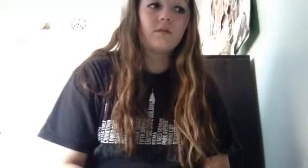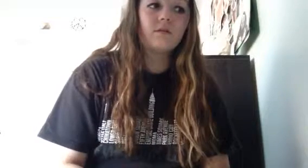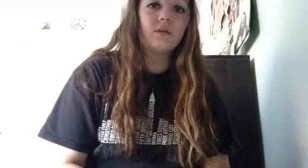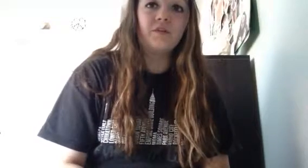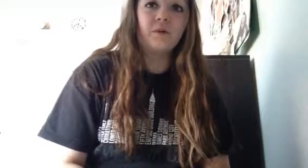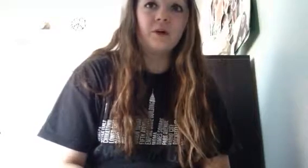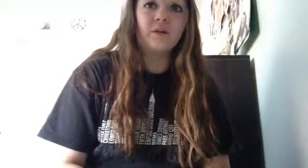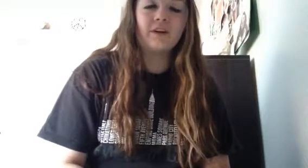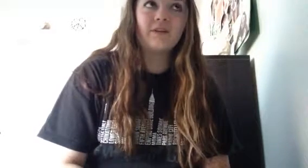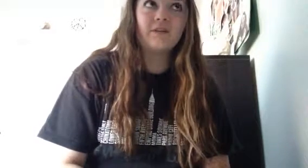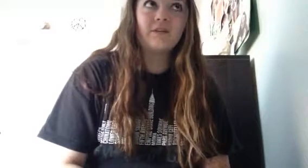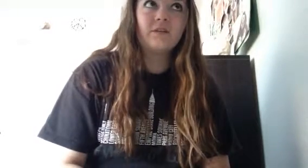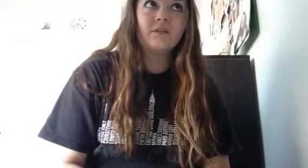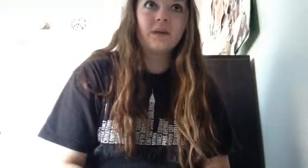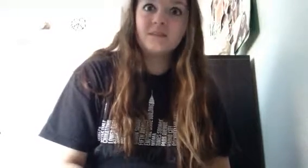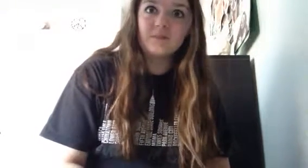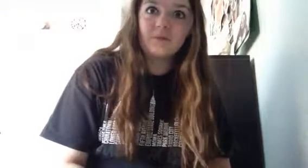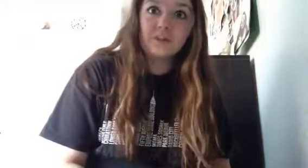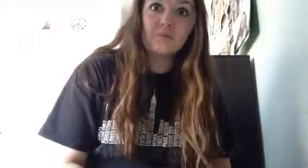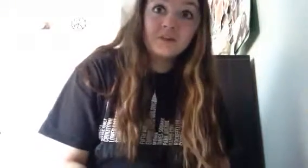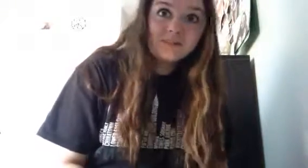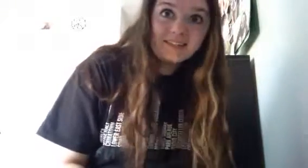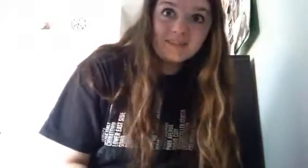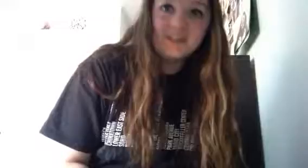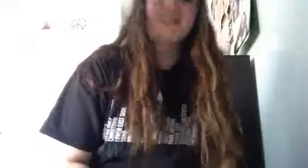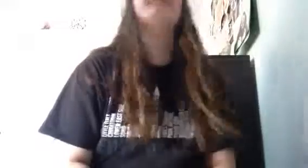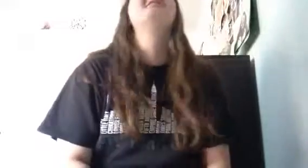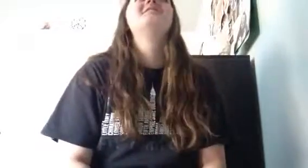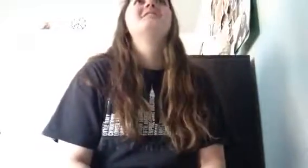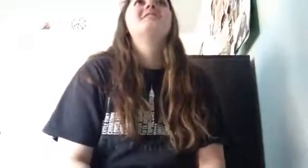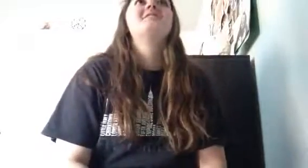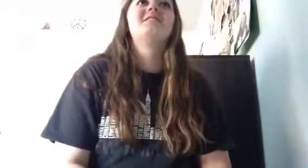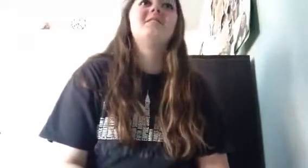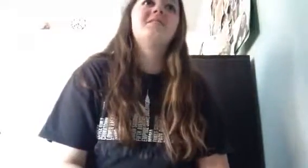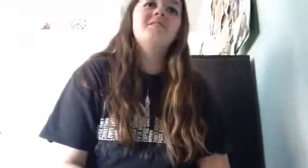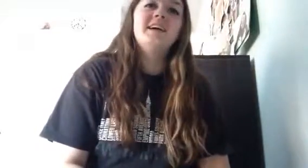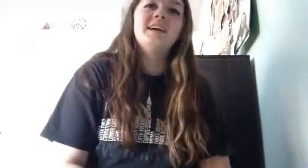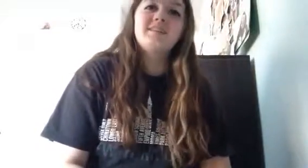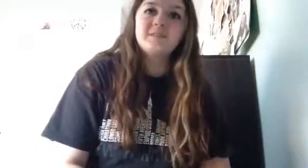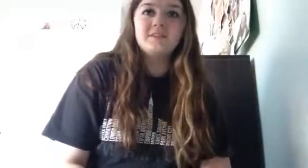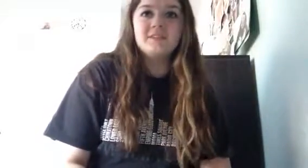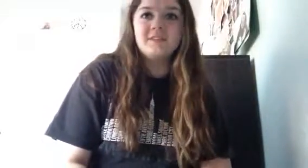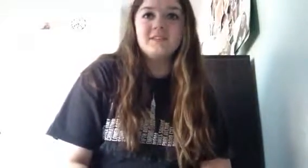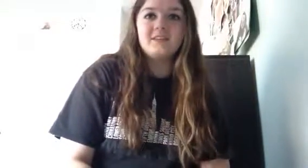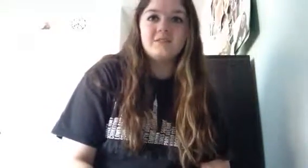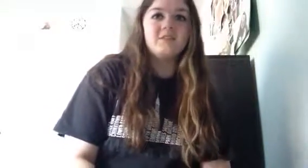they were gonna like pass me but they weren't passing me so yeah that's my lovely lifelong